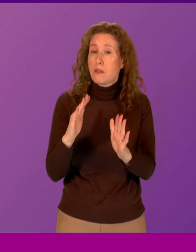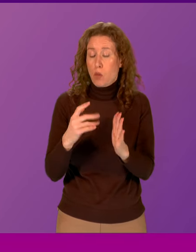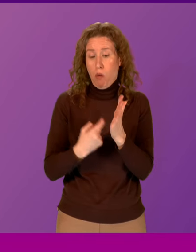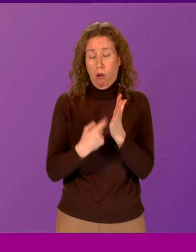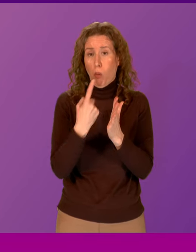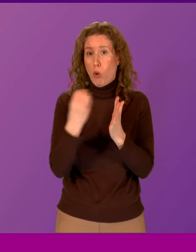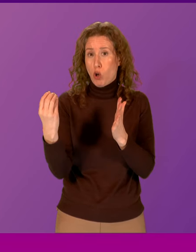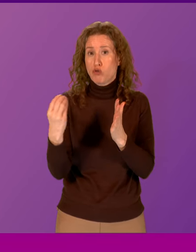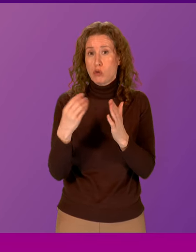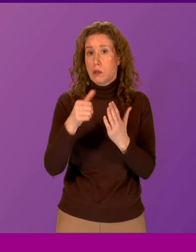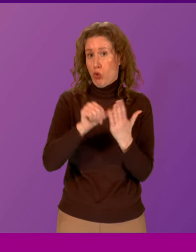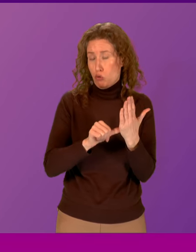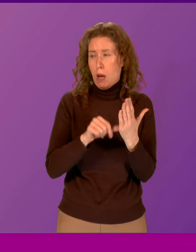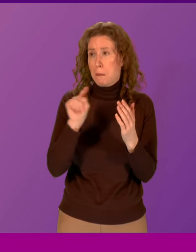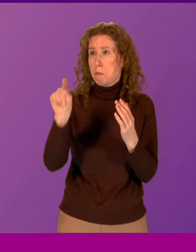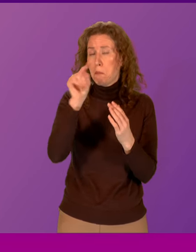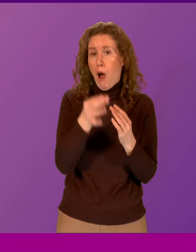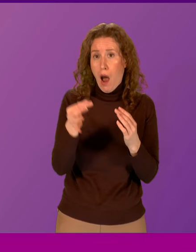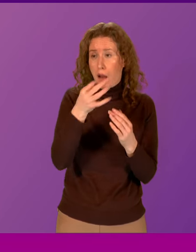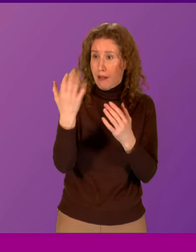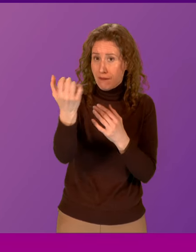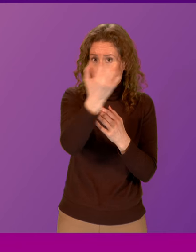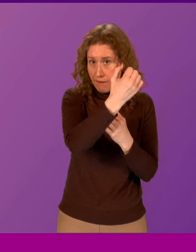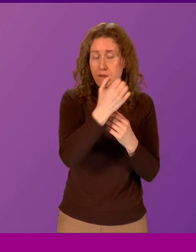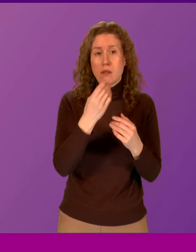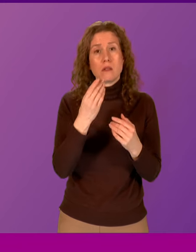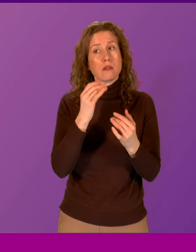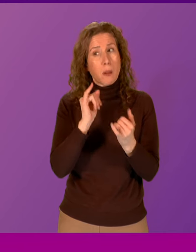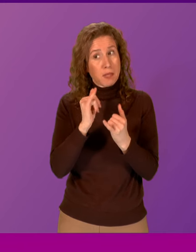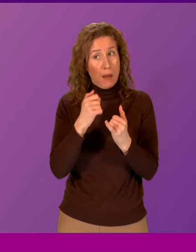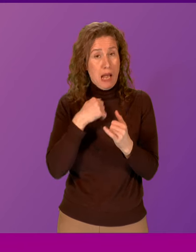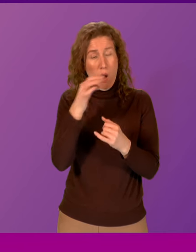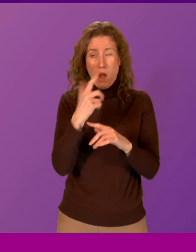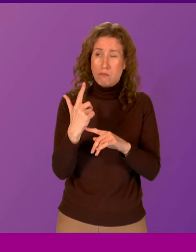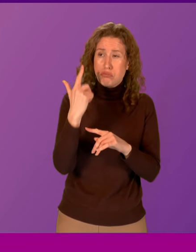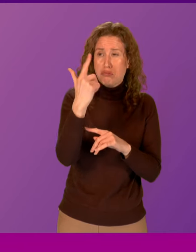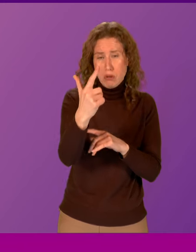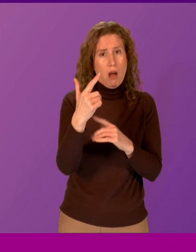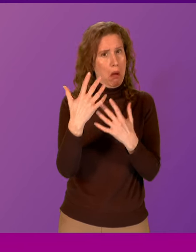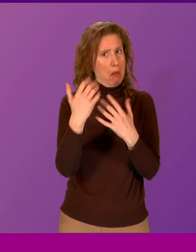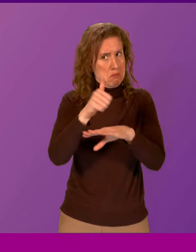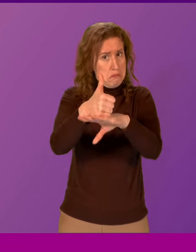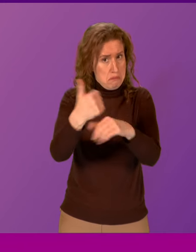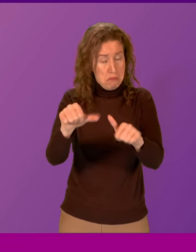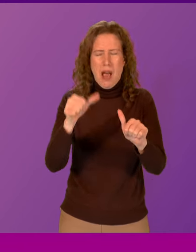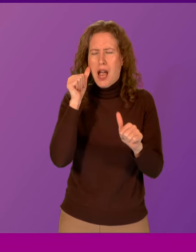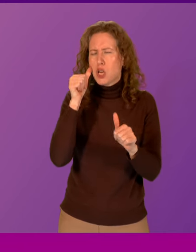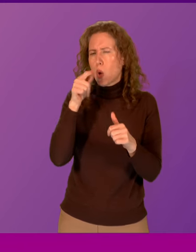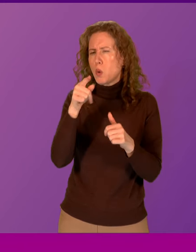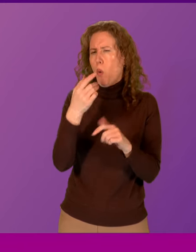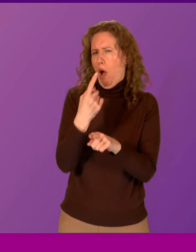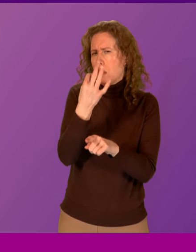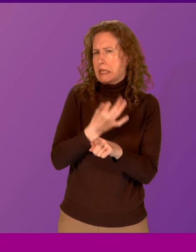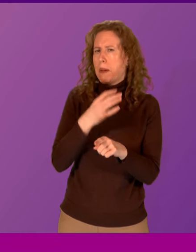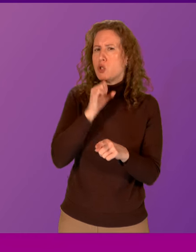R100 programme on a number of our islands, sometimes our most remote islands. I know, of course, Beatrice Wishart is asking me about Shetland in